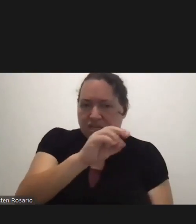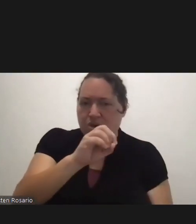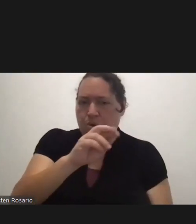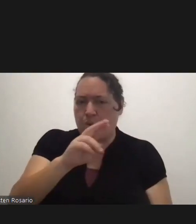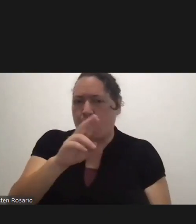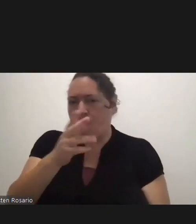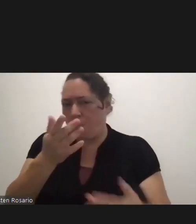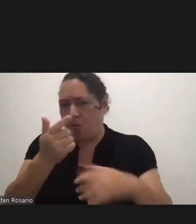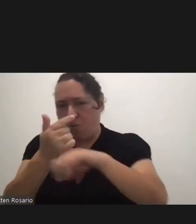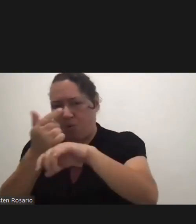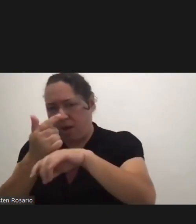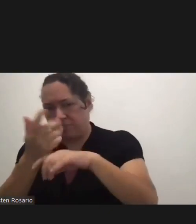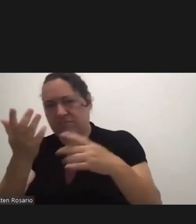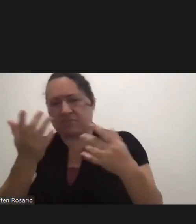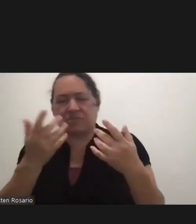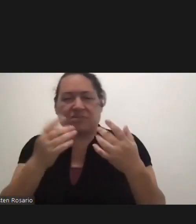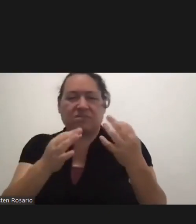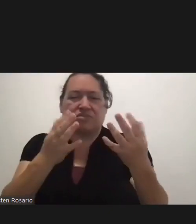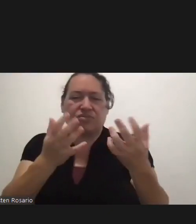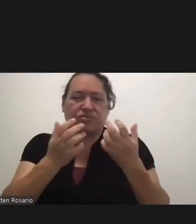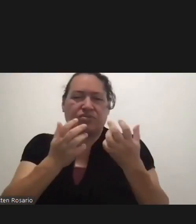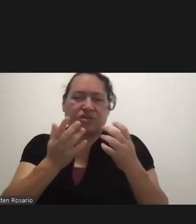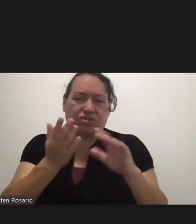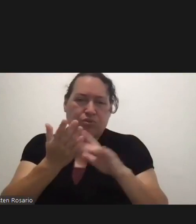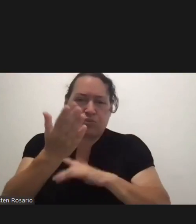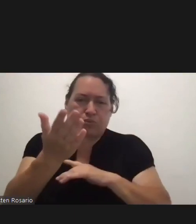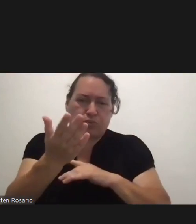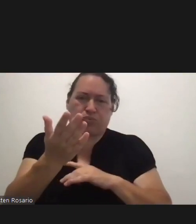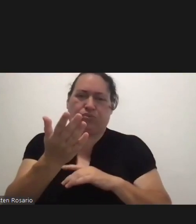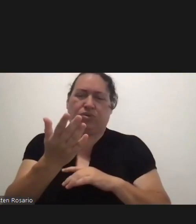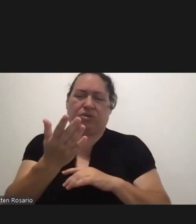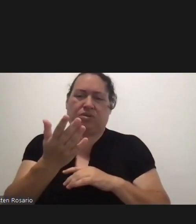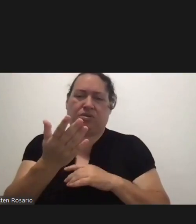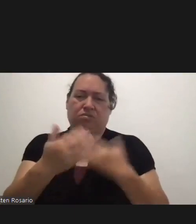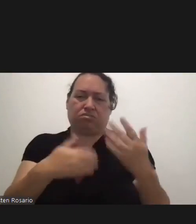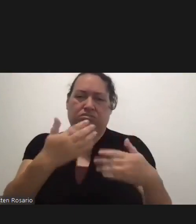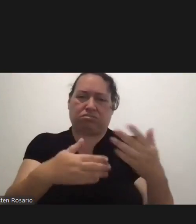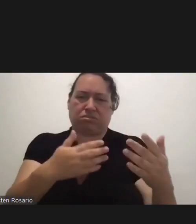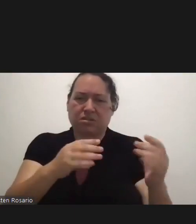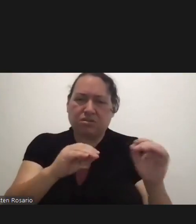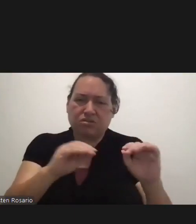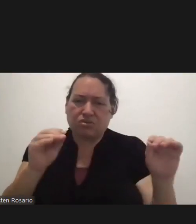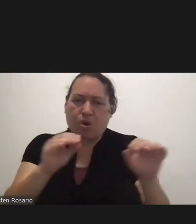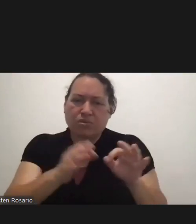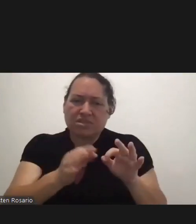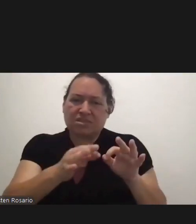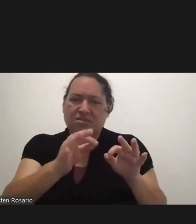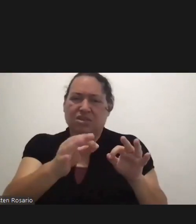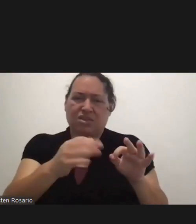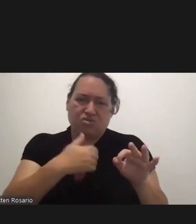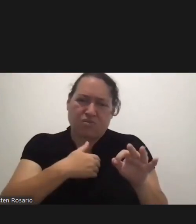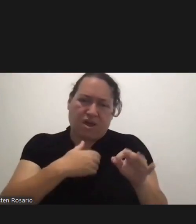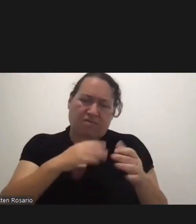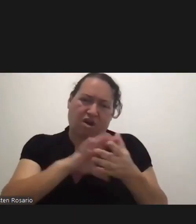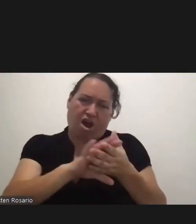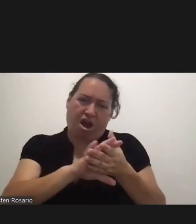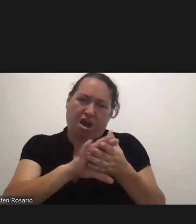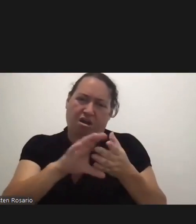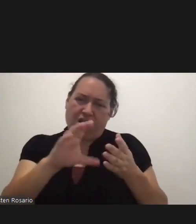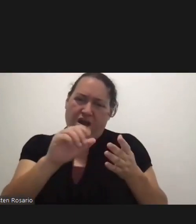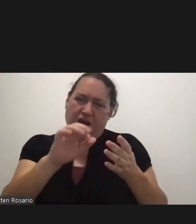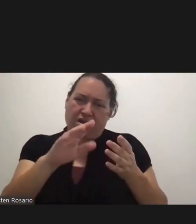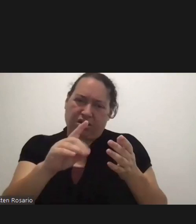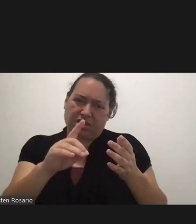part here is that if you want to go right through and without delay is if you have your CDC card and you happen to have a printout of your